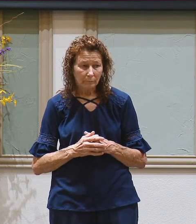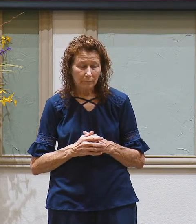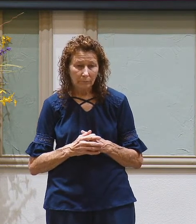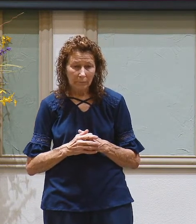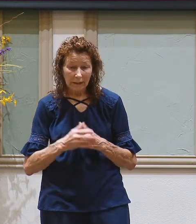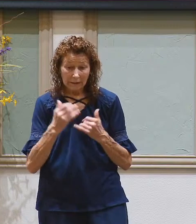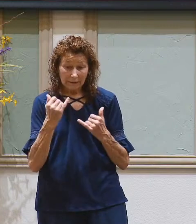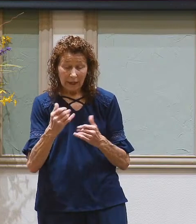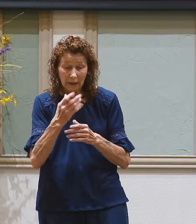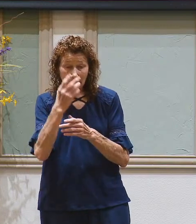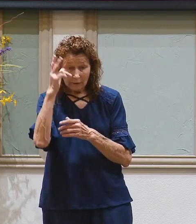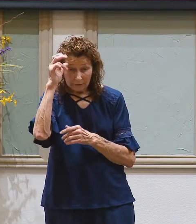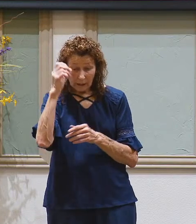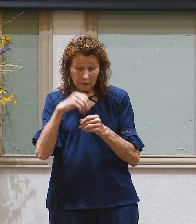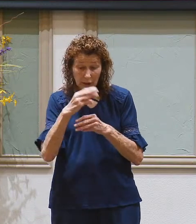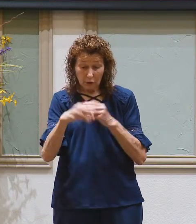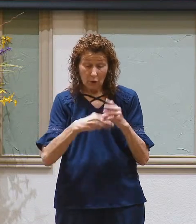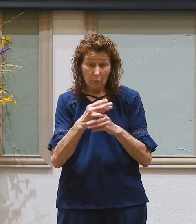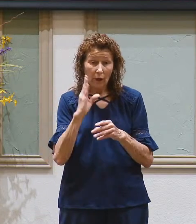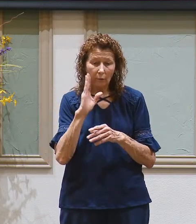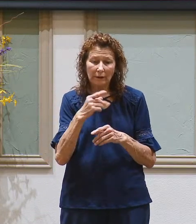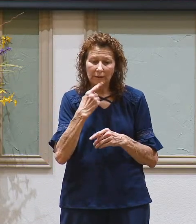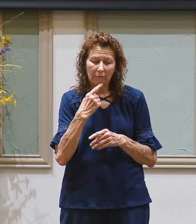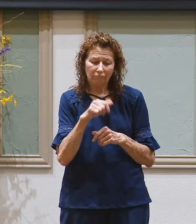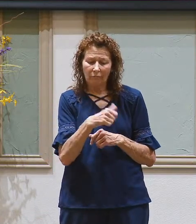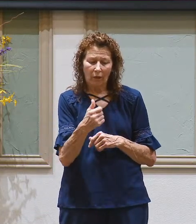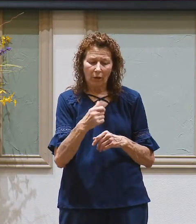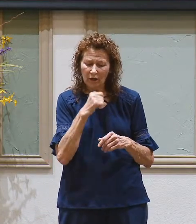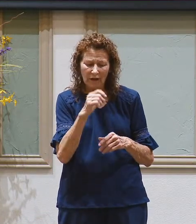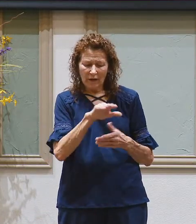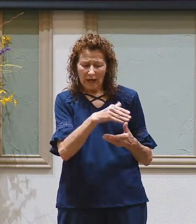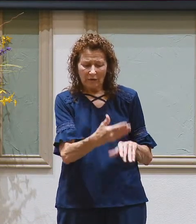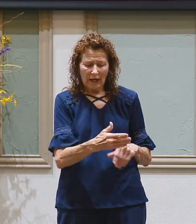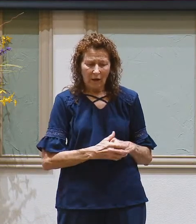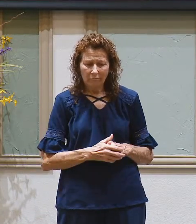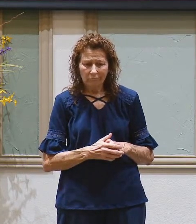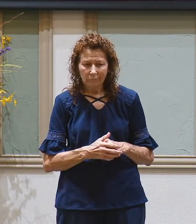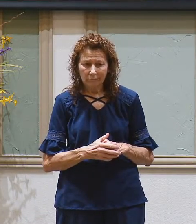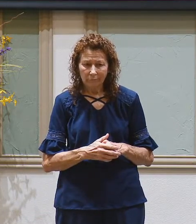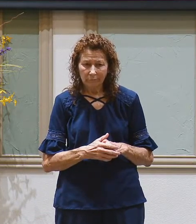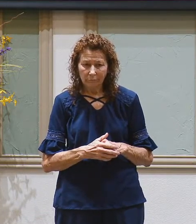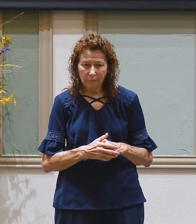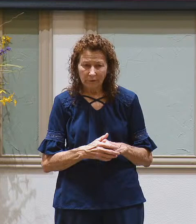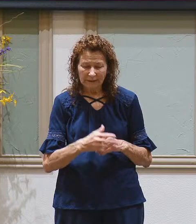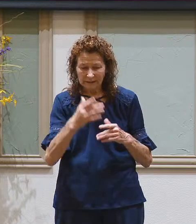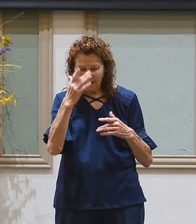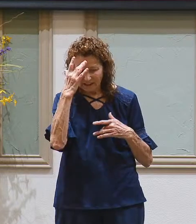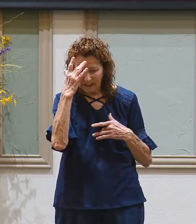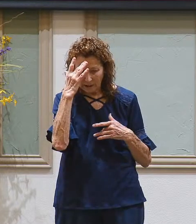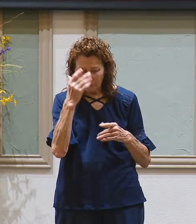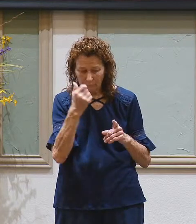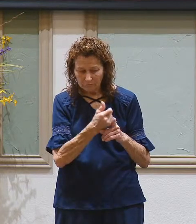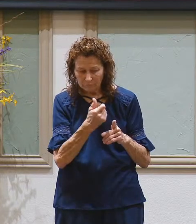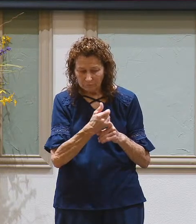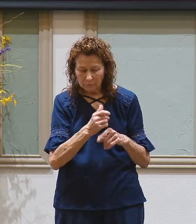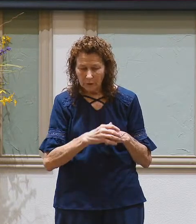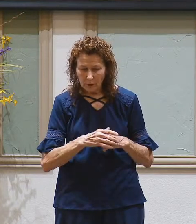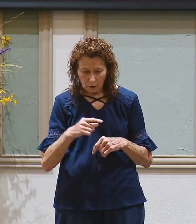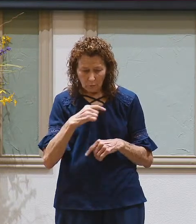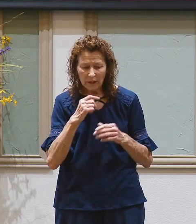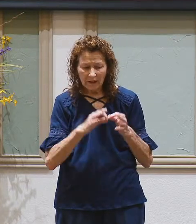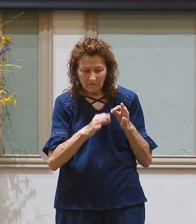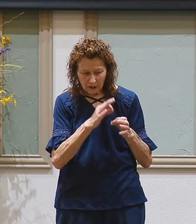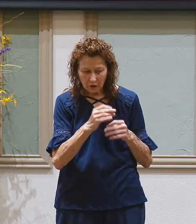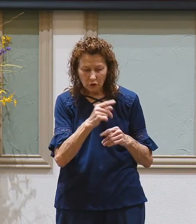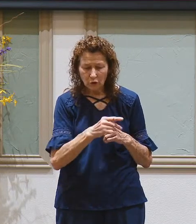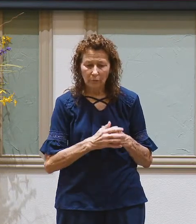Now Satan in the world will tell us otherwise. You're not dead. you're just sick. We can fix